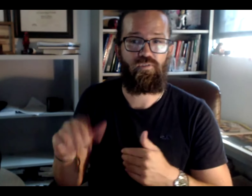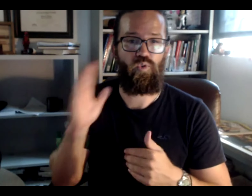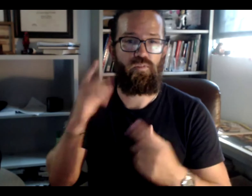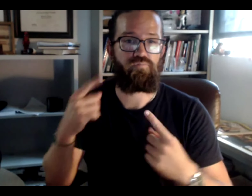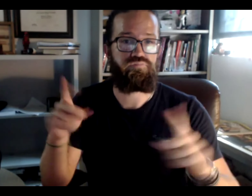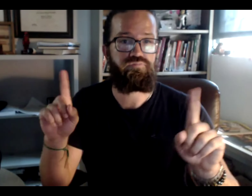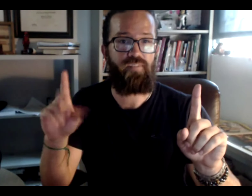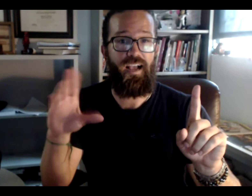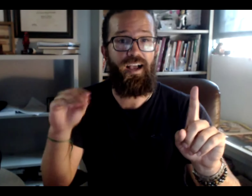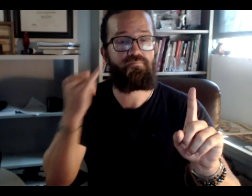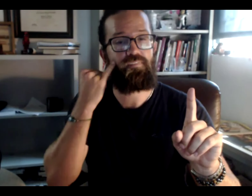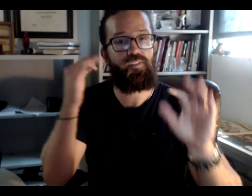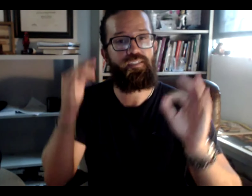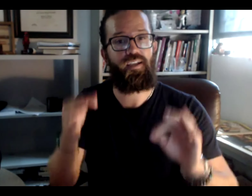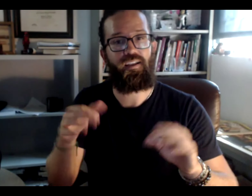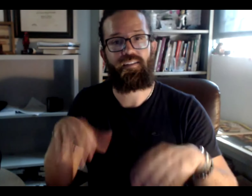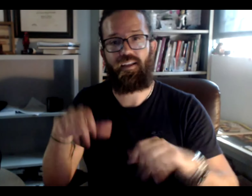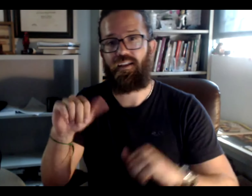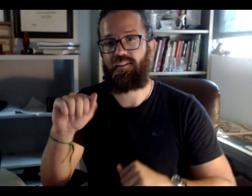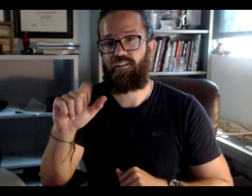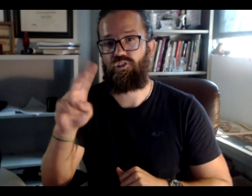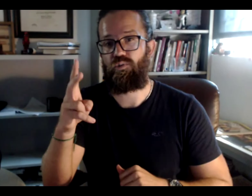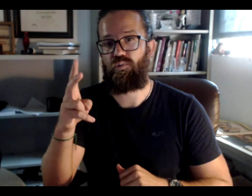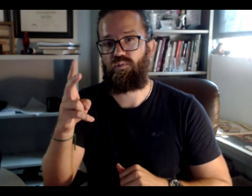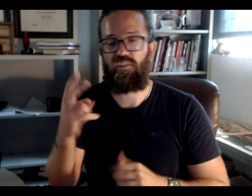And you should do well for the rest of the semester.